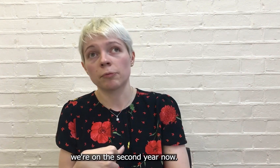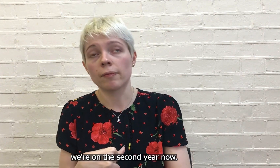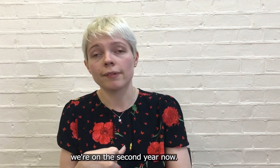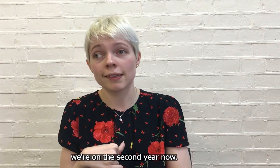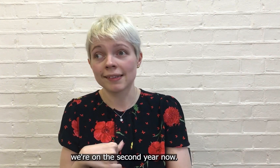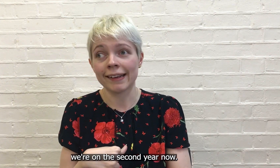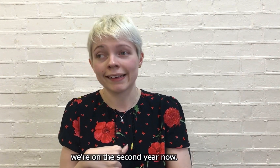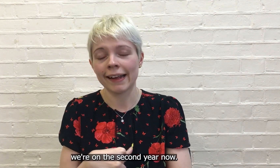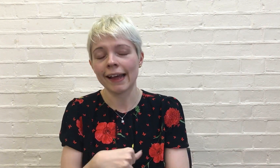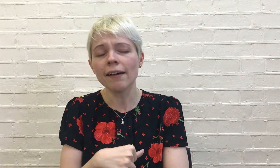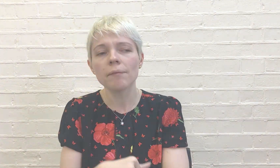year now